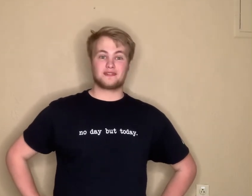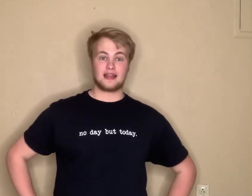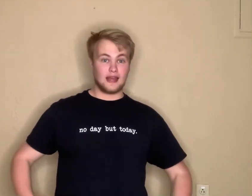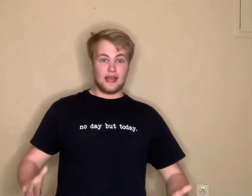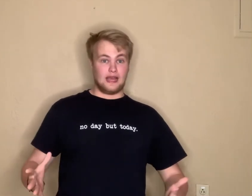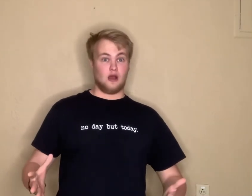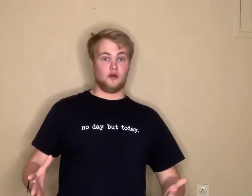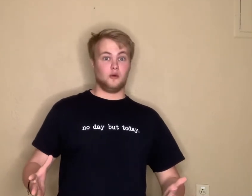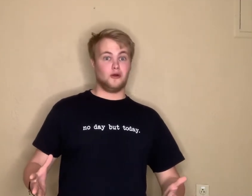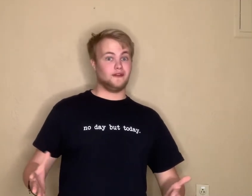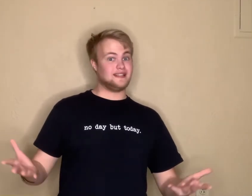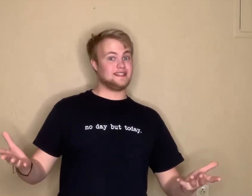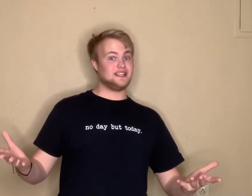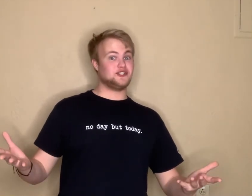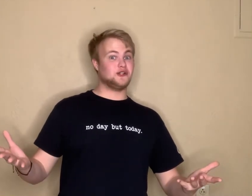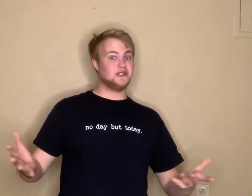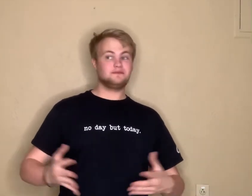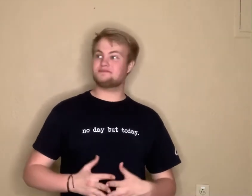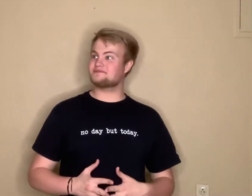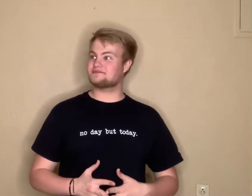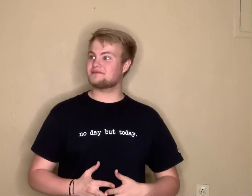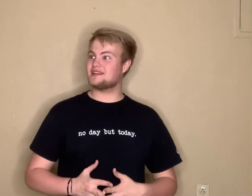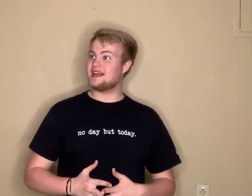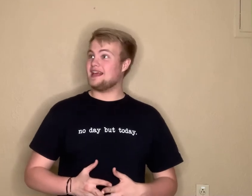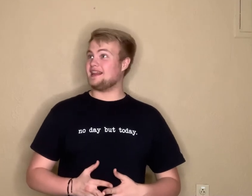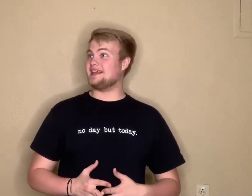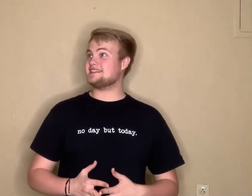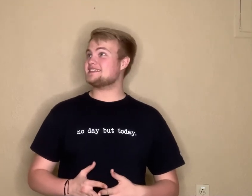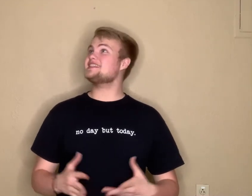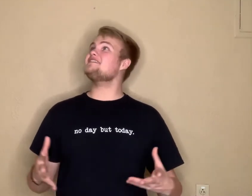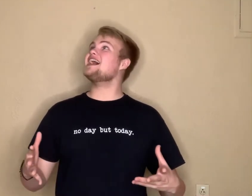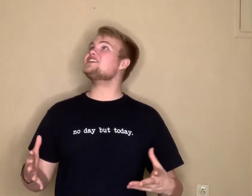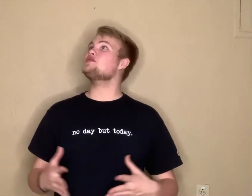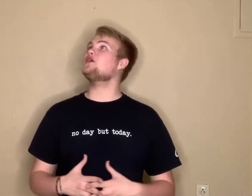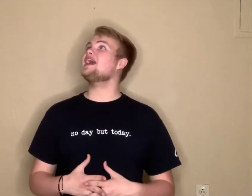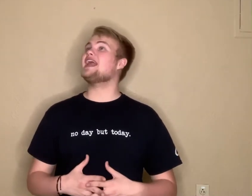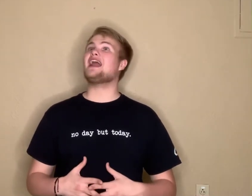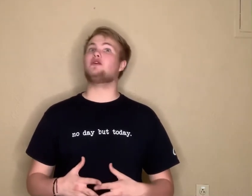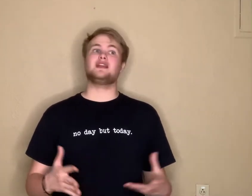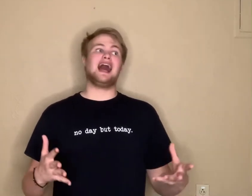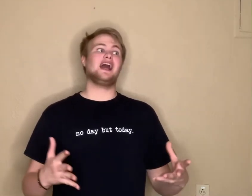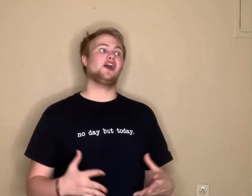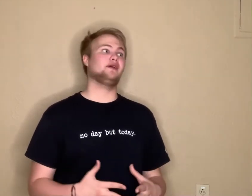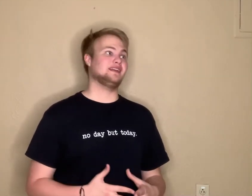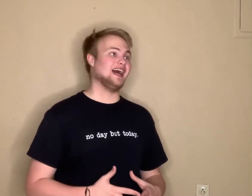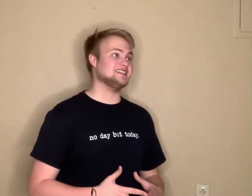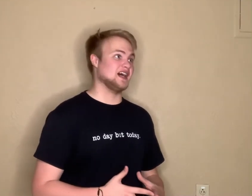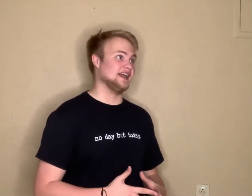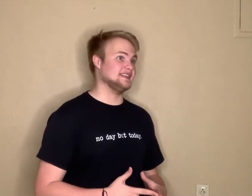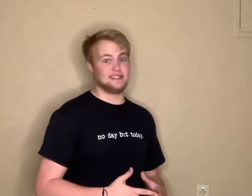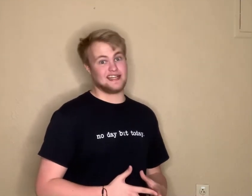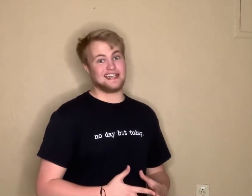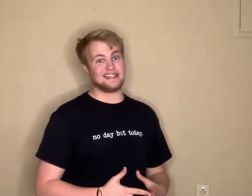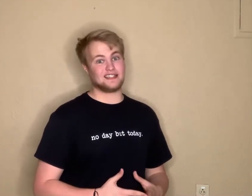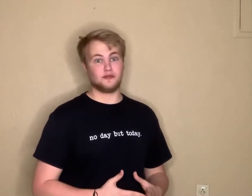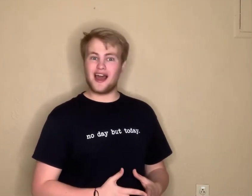Our world is digital. This device we're in and rely on, relies on digits, right?